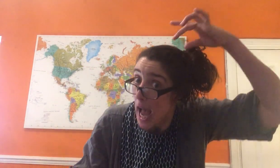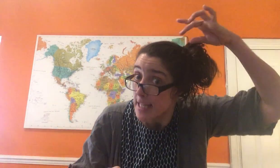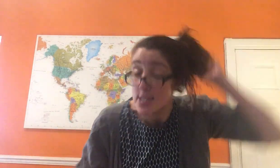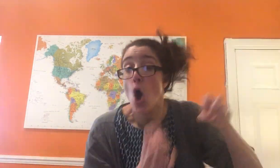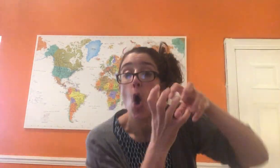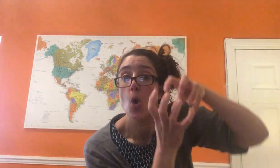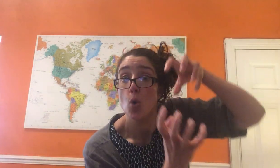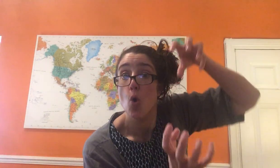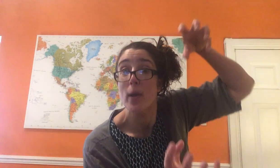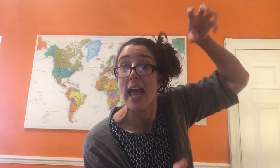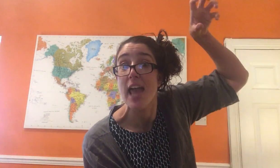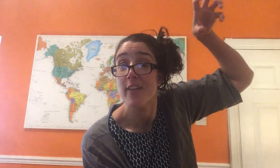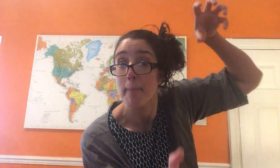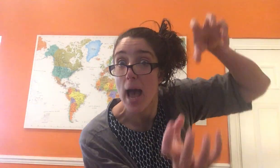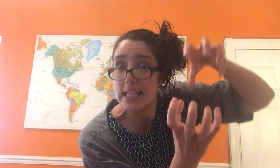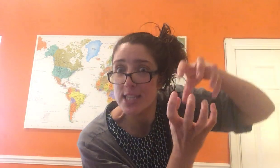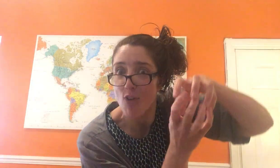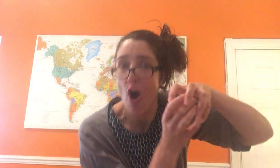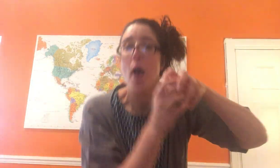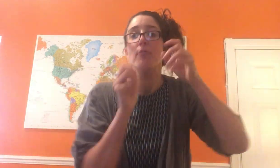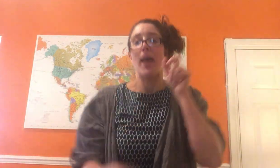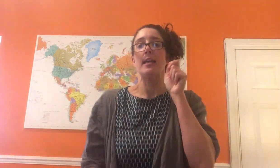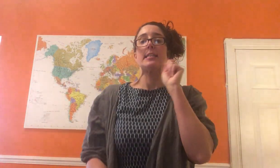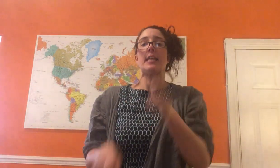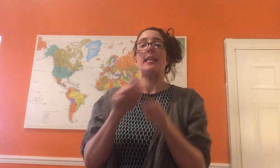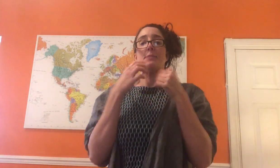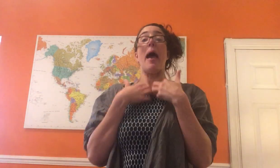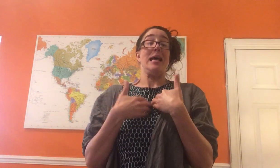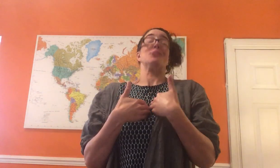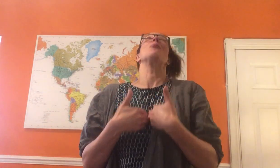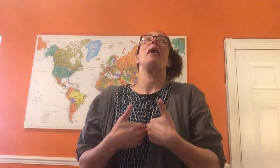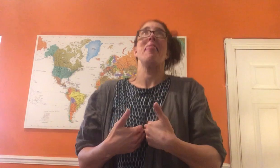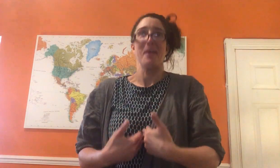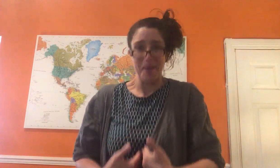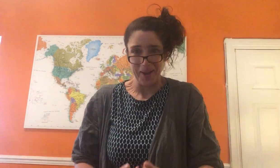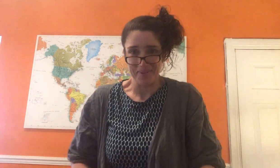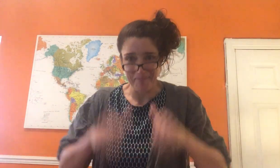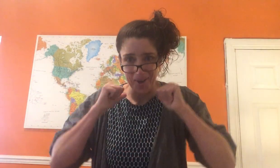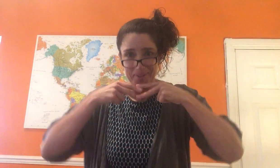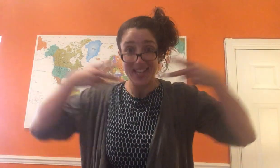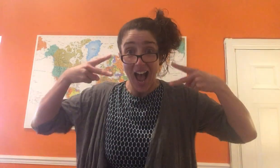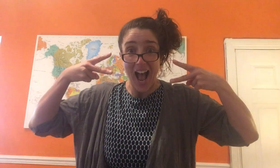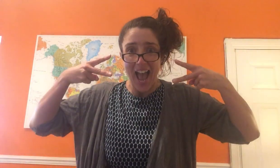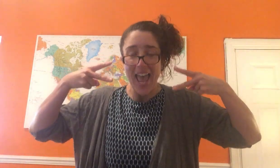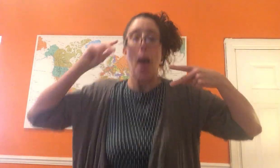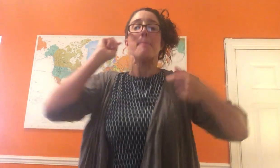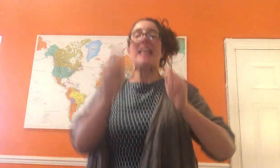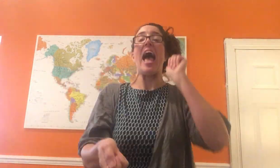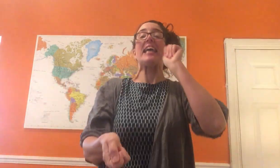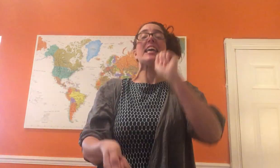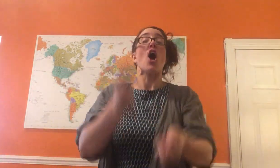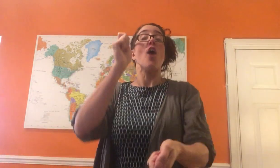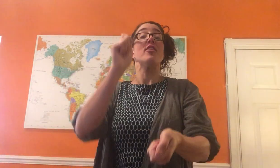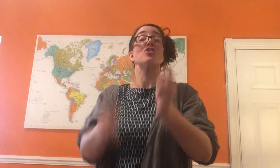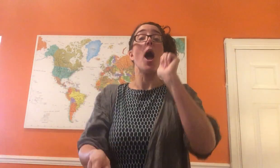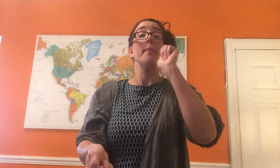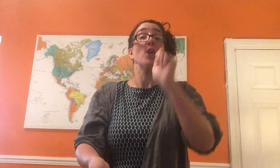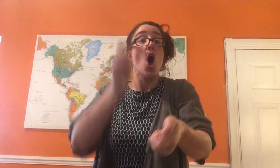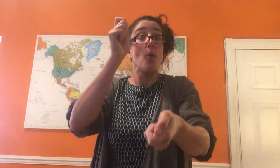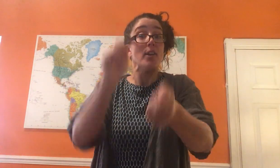dinosaur. Who knew how the biting girl? Dressed in a mess with a big bow tie. Playing on a drum, going